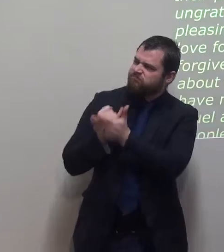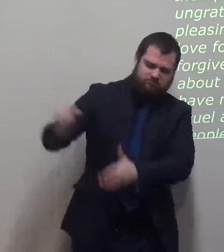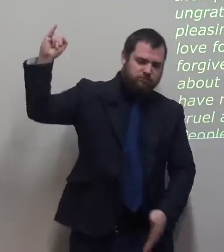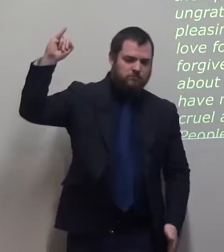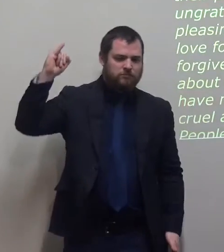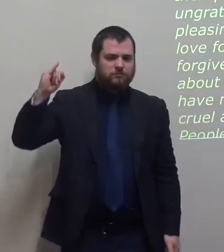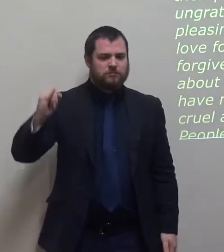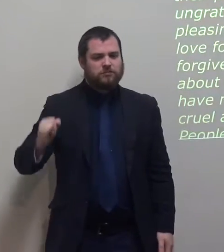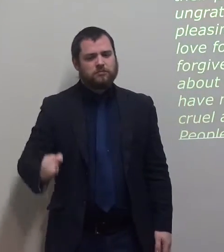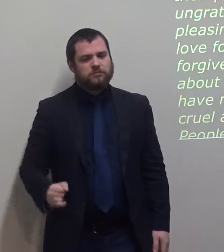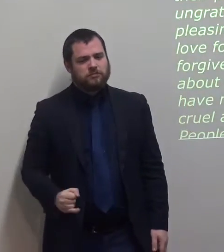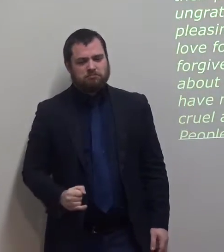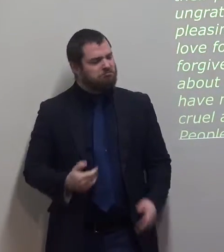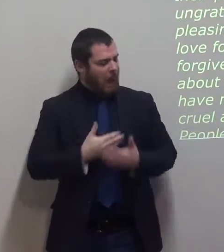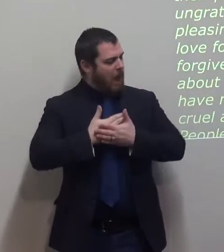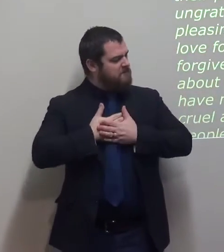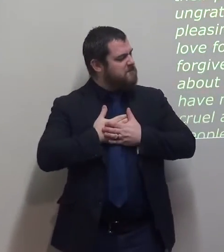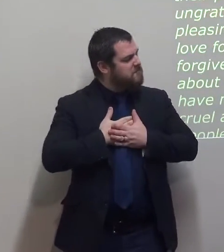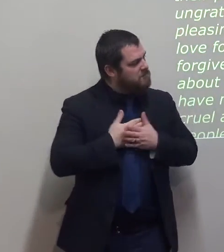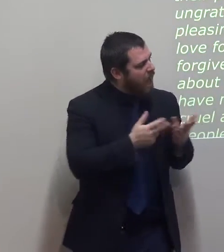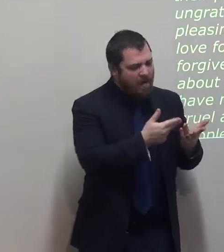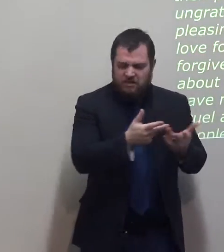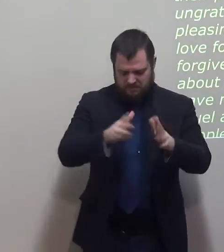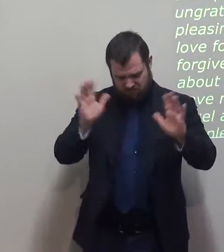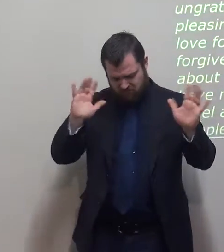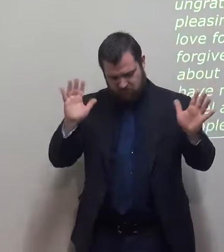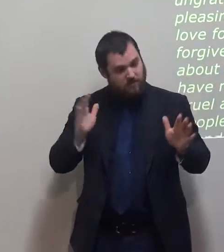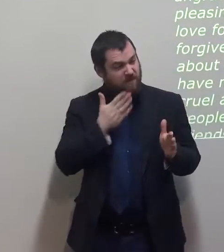They will have no love for others and will refuse to forgive anyone.